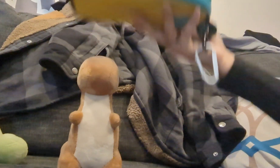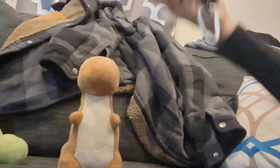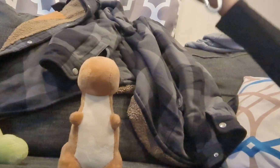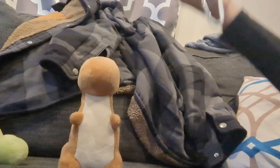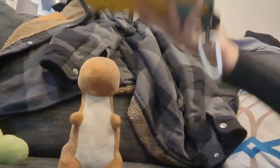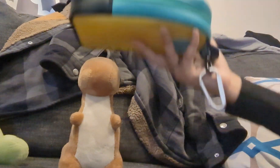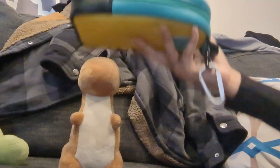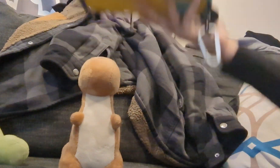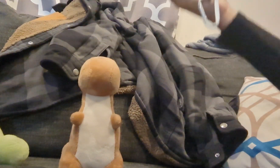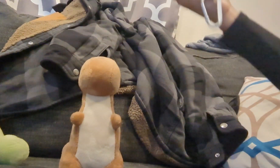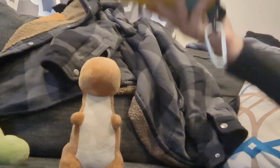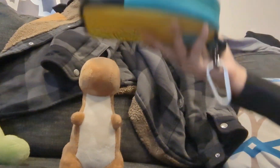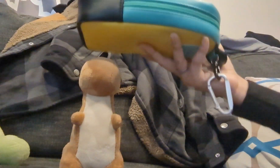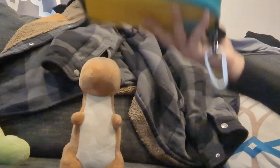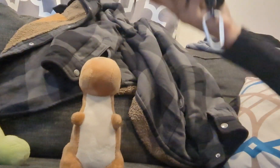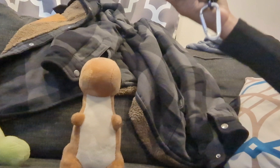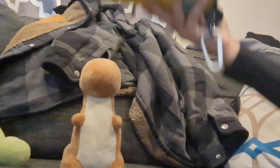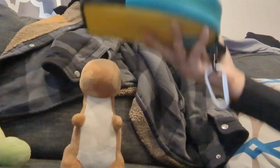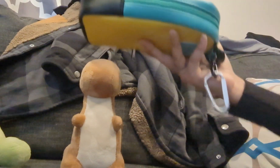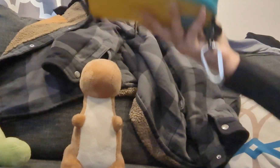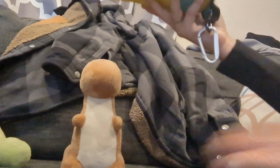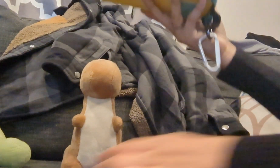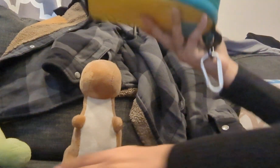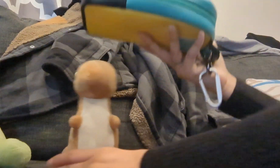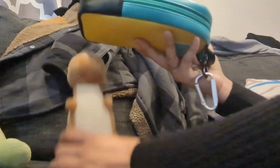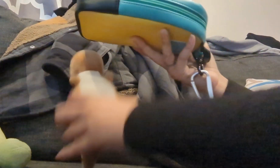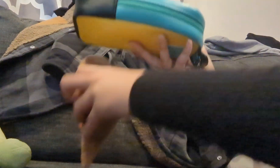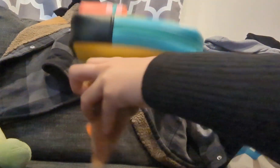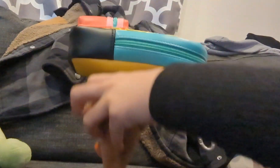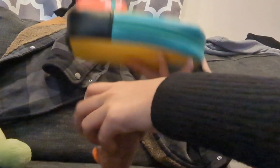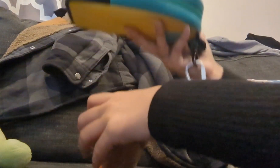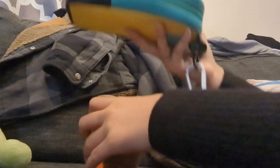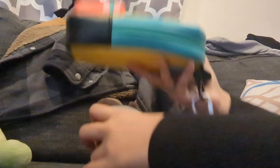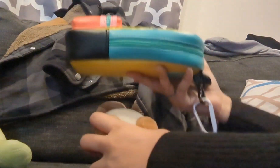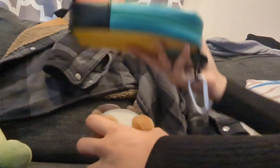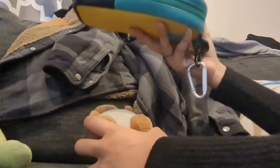I'm so strong, oh, yes, my bench dress,